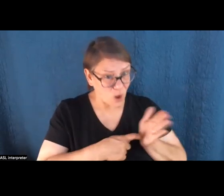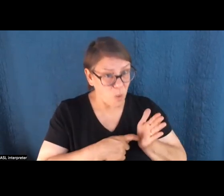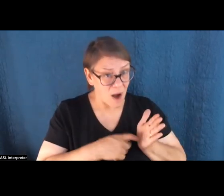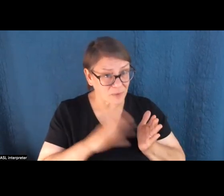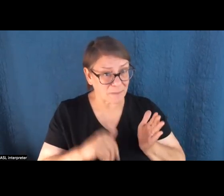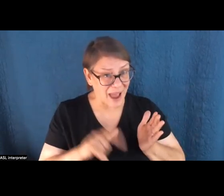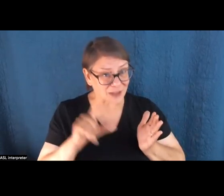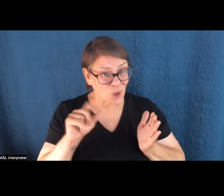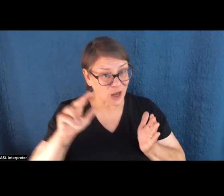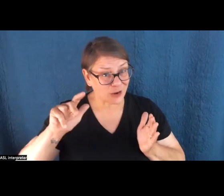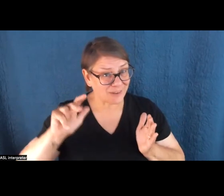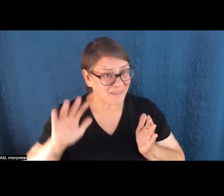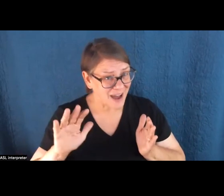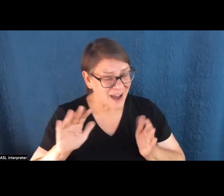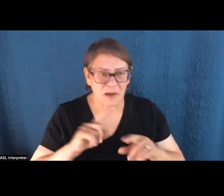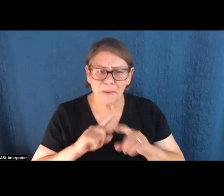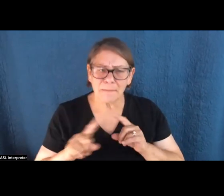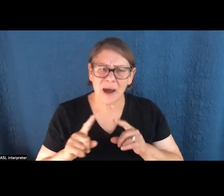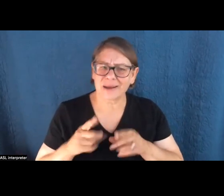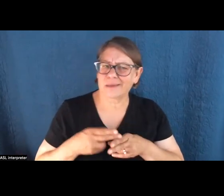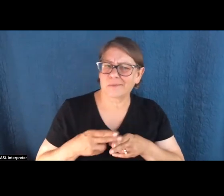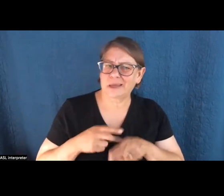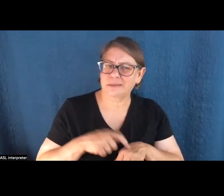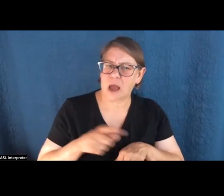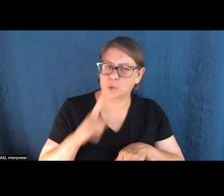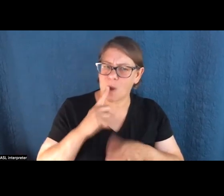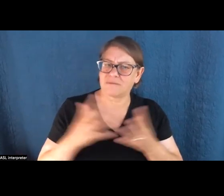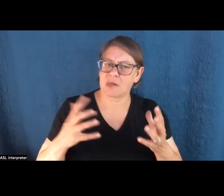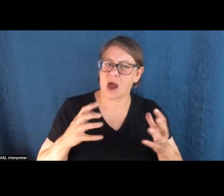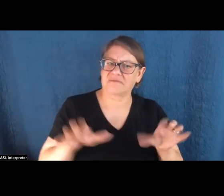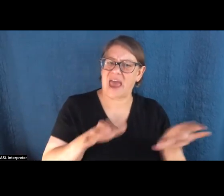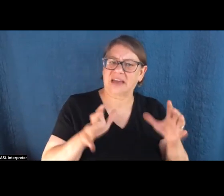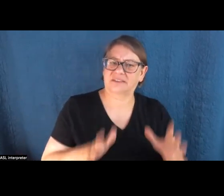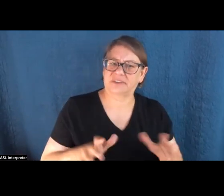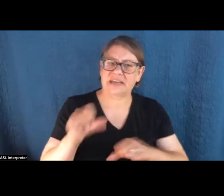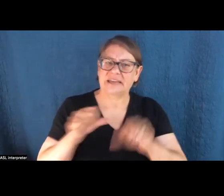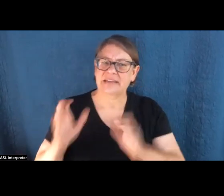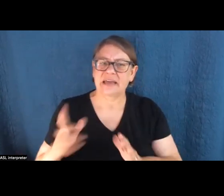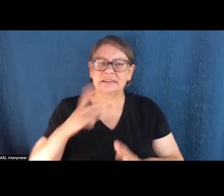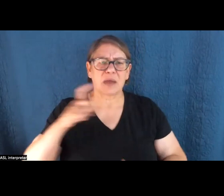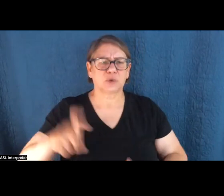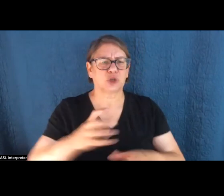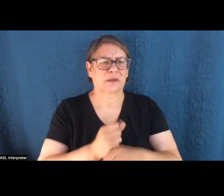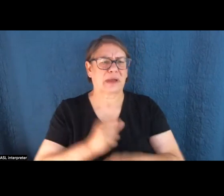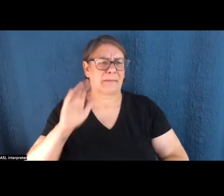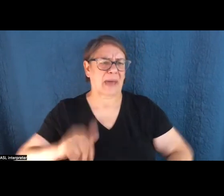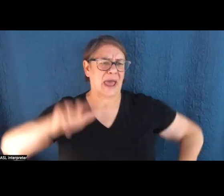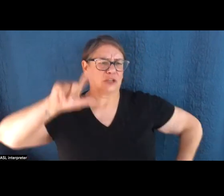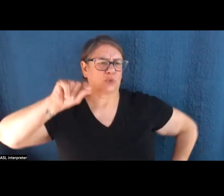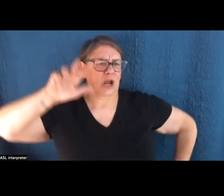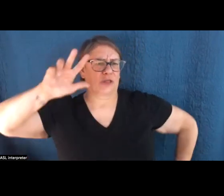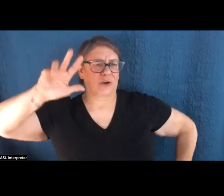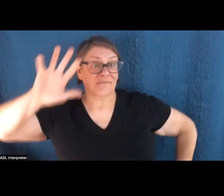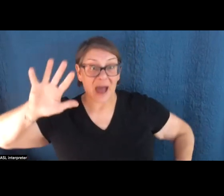2045. But meanwhile, you've got a lot of activists and scientists who say we should be aiming for 100% by 2035. And in fact, President